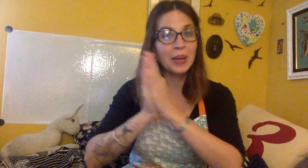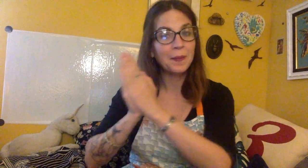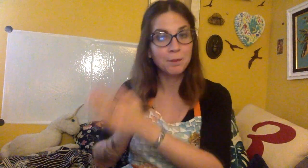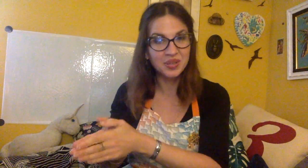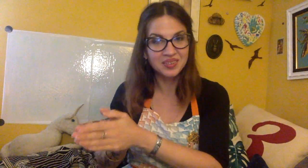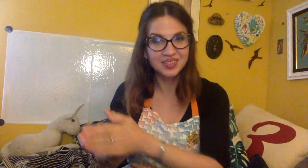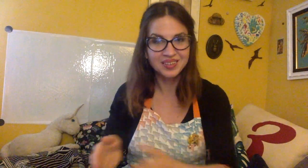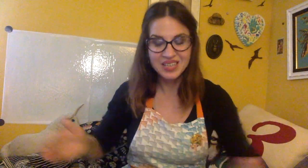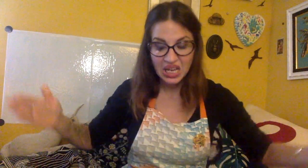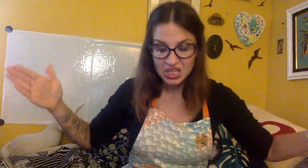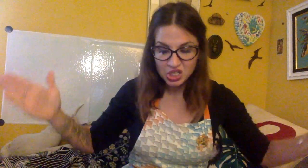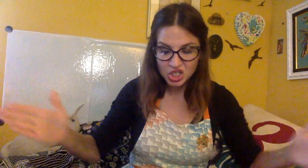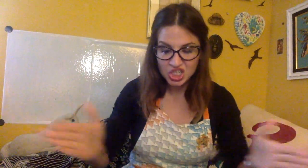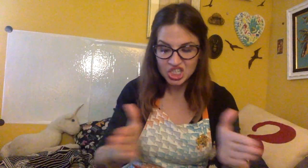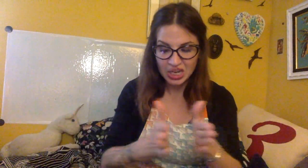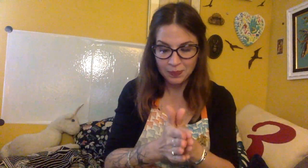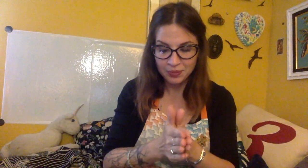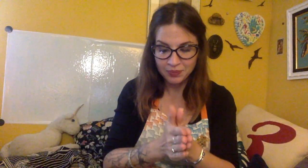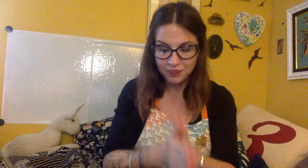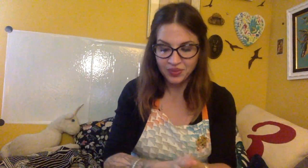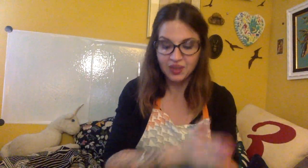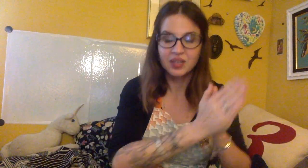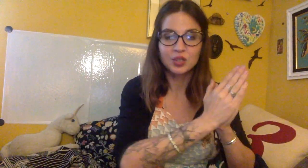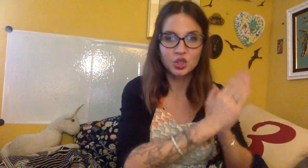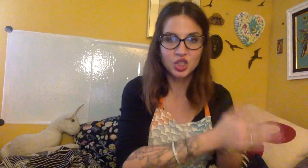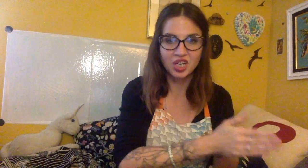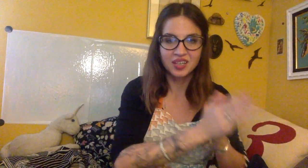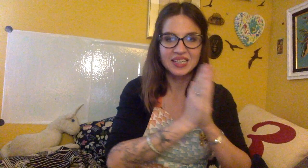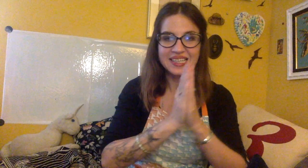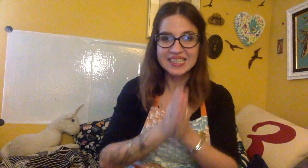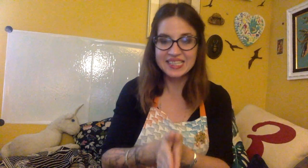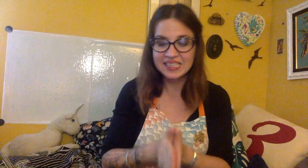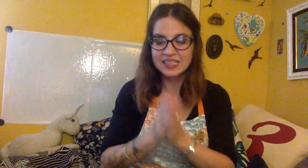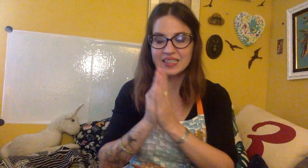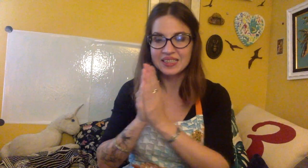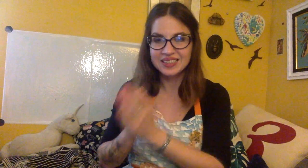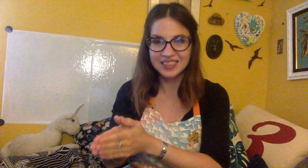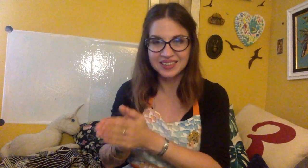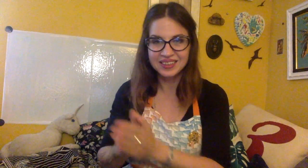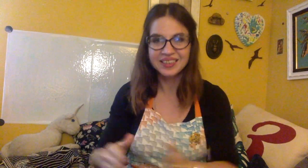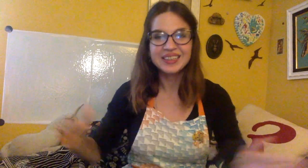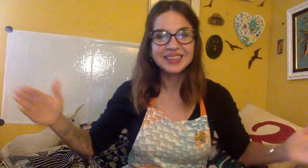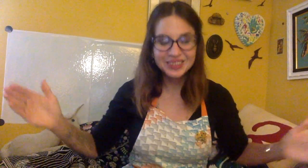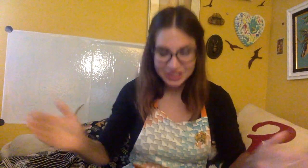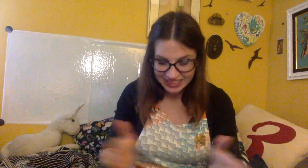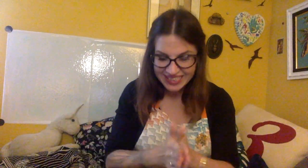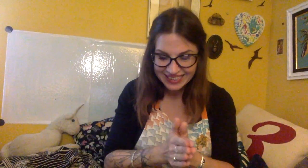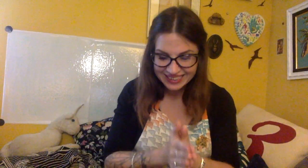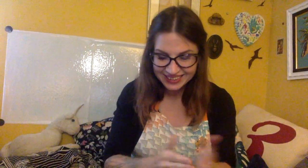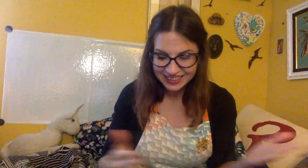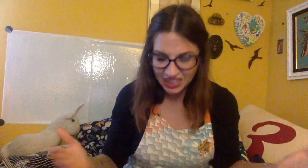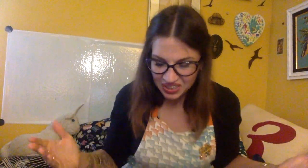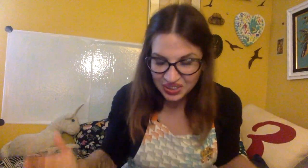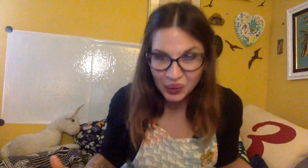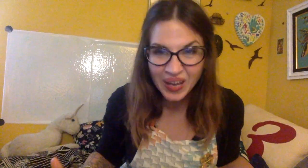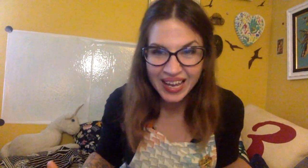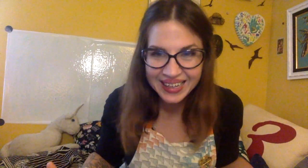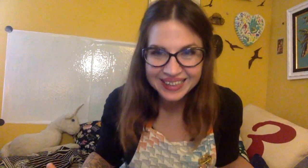cheek, you got it.